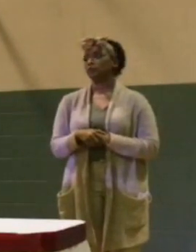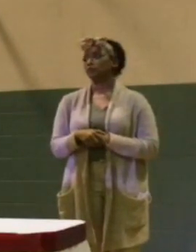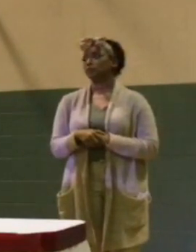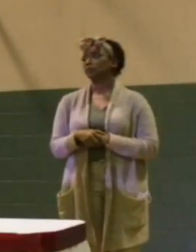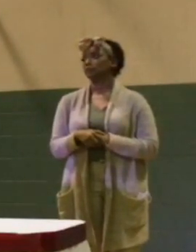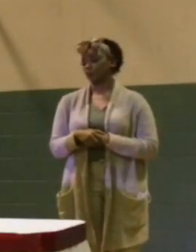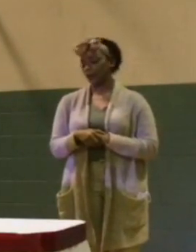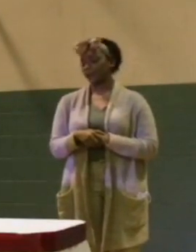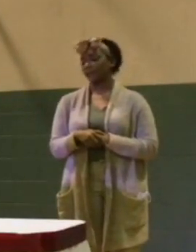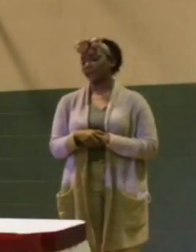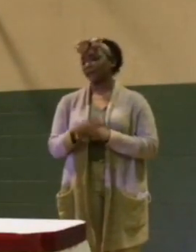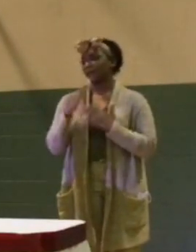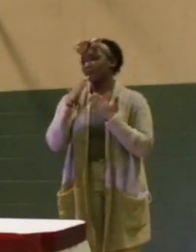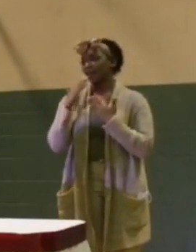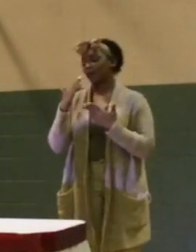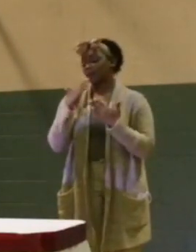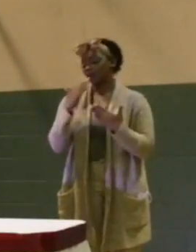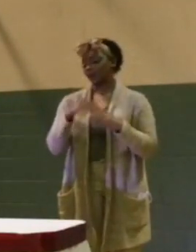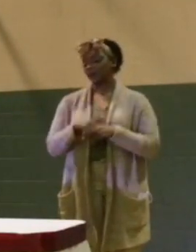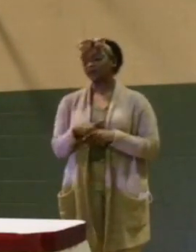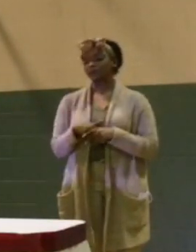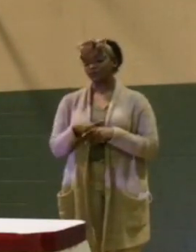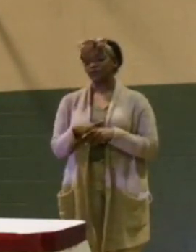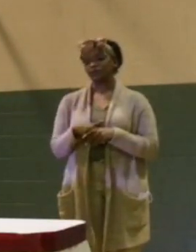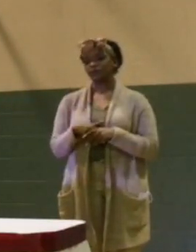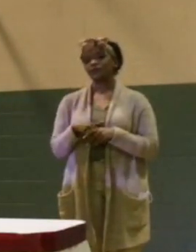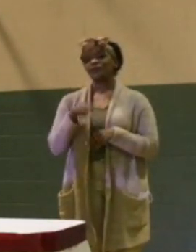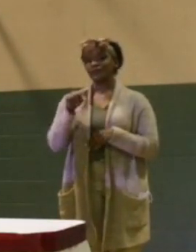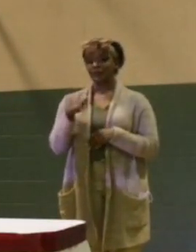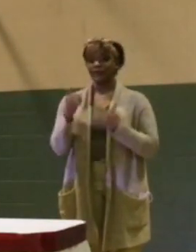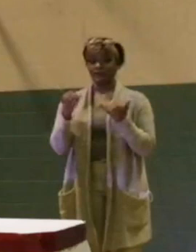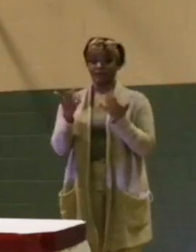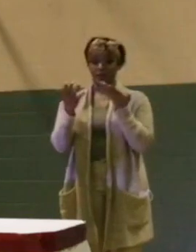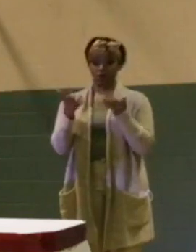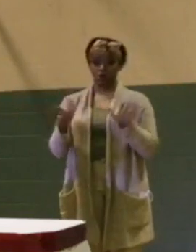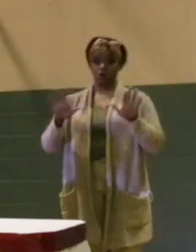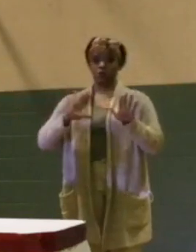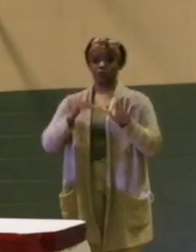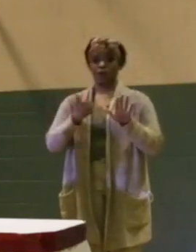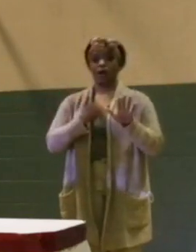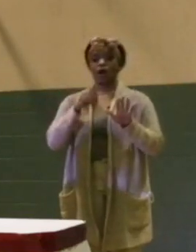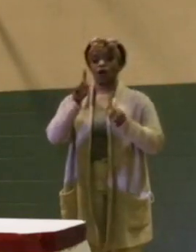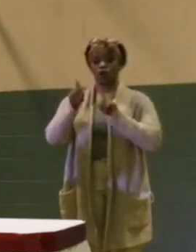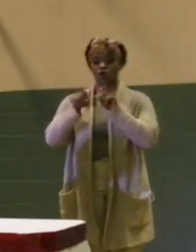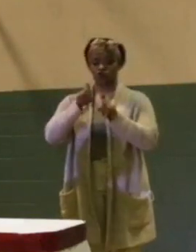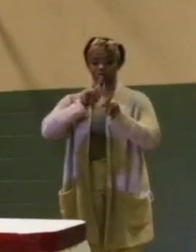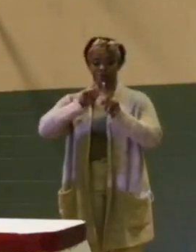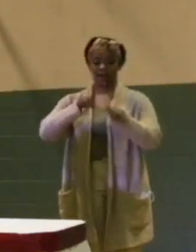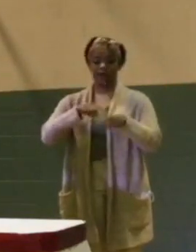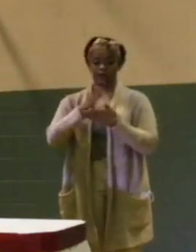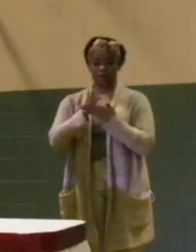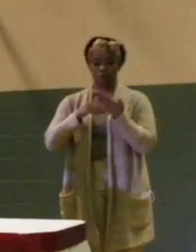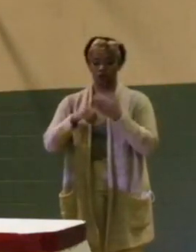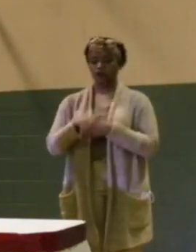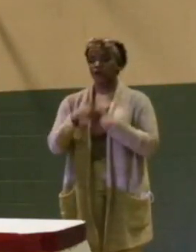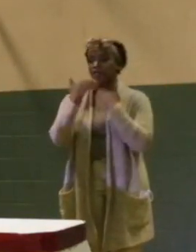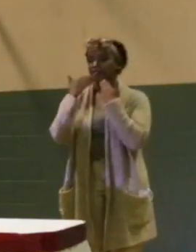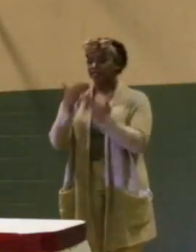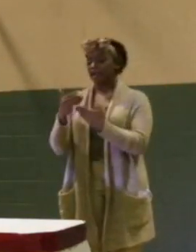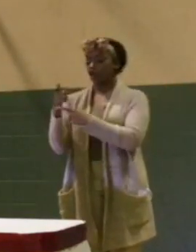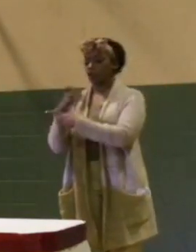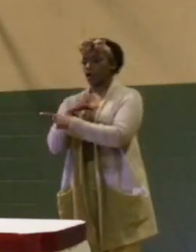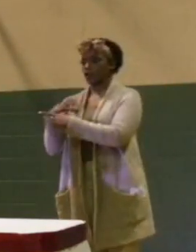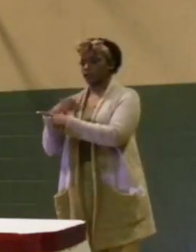Okay. Thank you. Thank you. Thank This concludes the Q&A portion of our forum. Thank you, Councilman